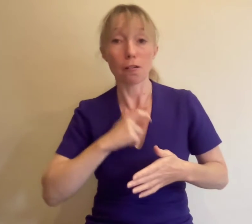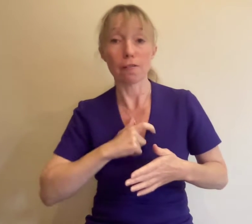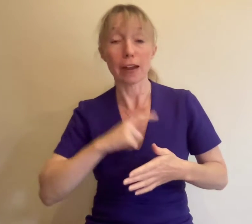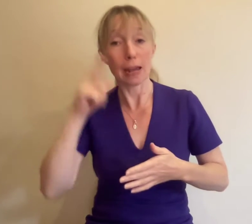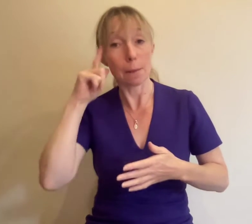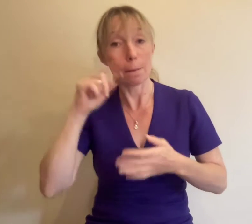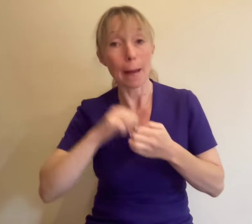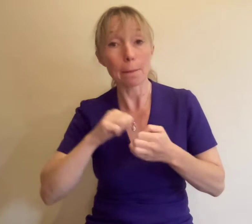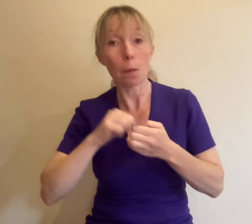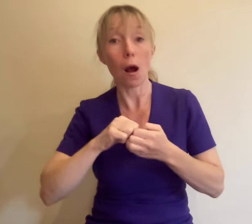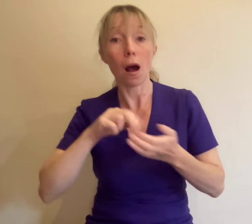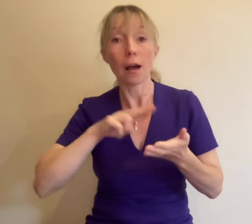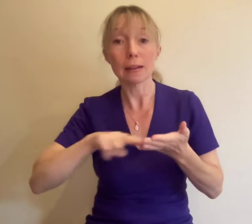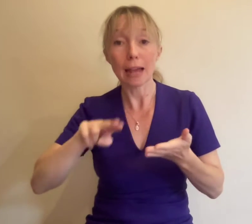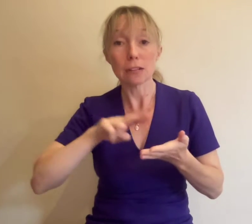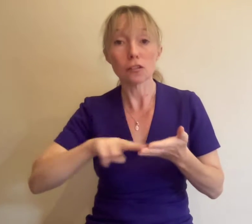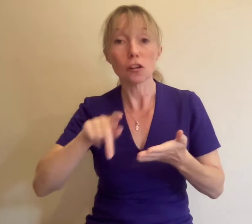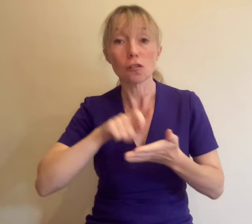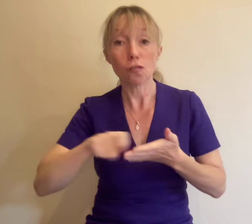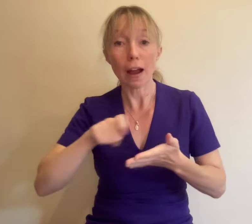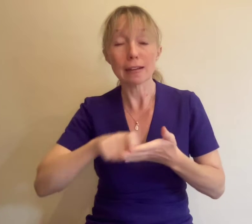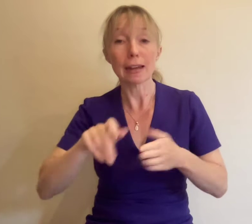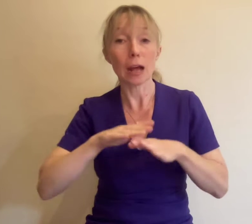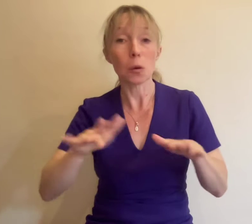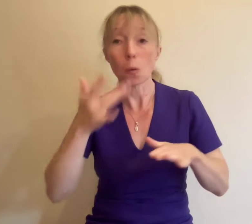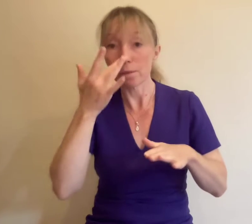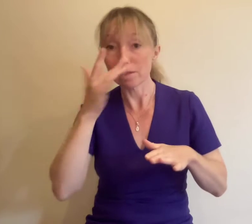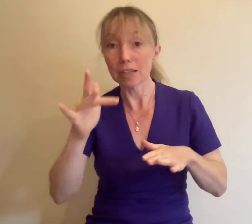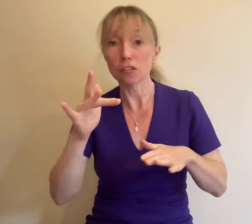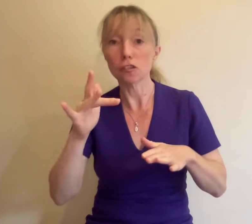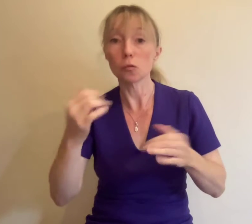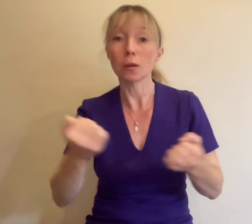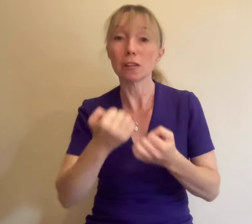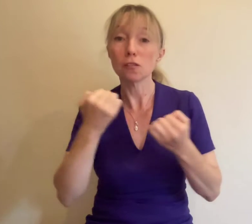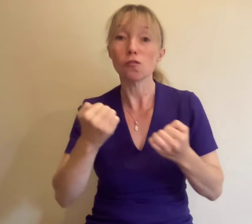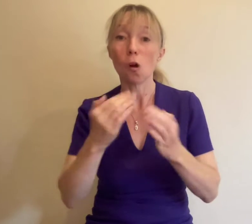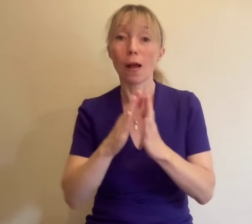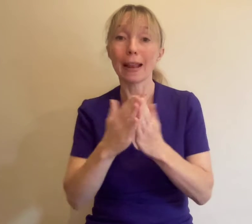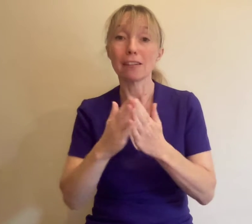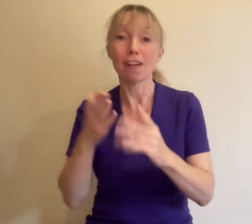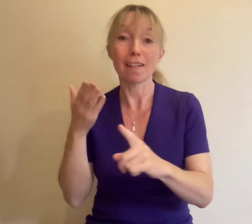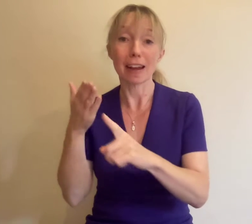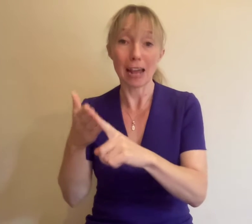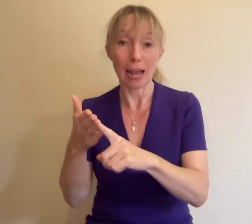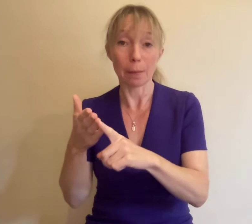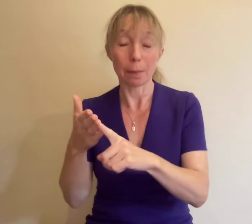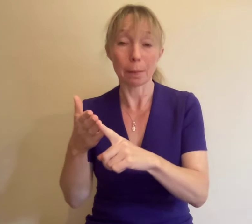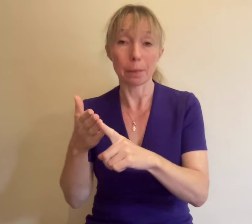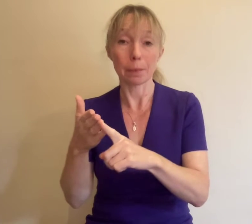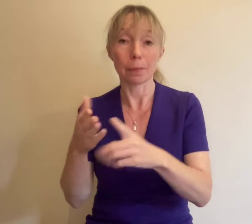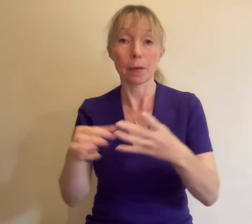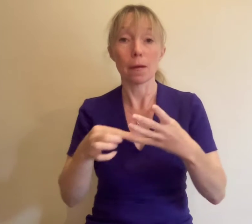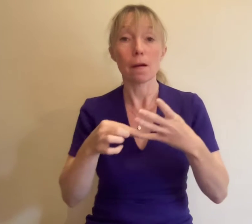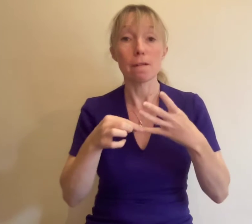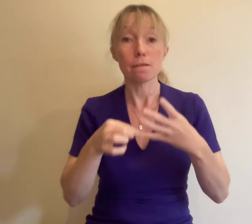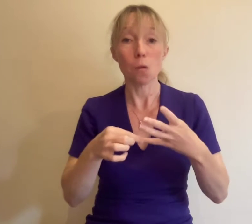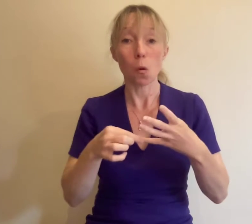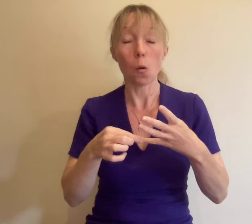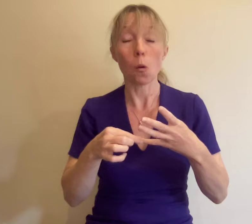and non-fiction with a strong literary intent 4. Applications will be accepted